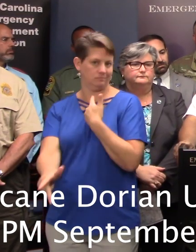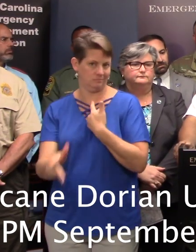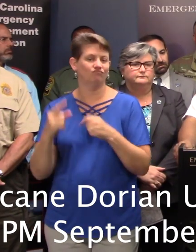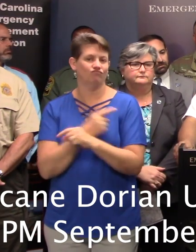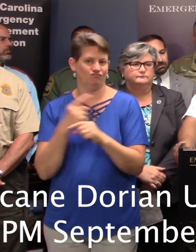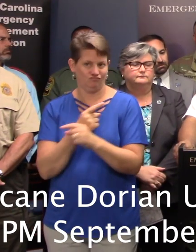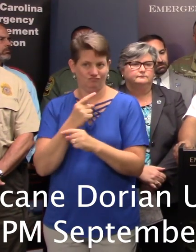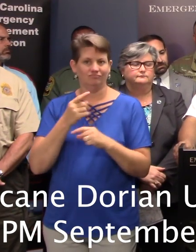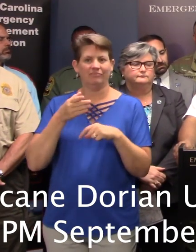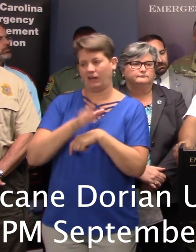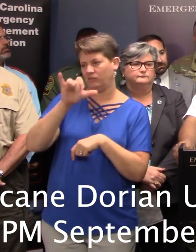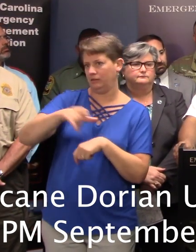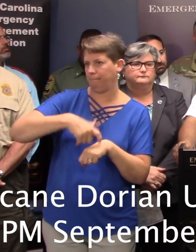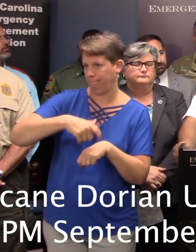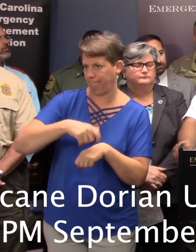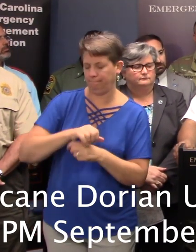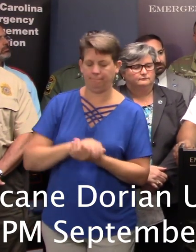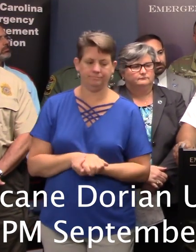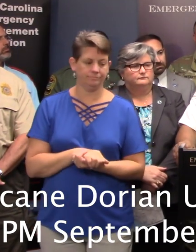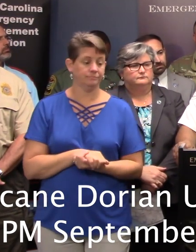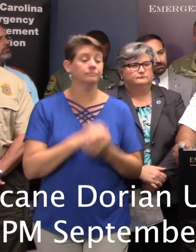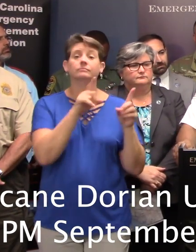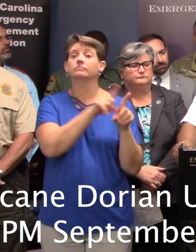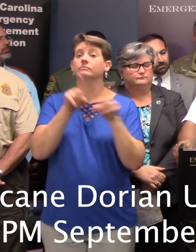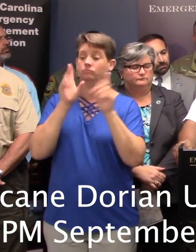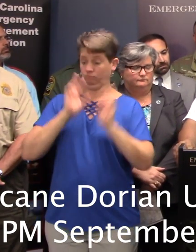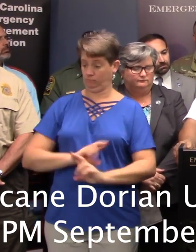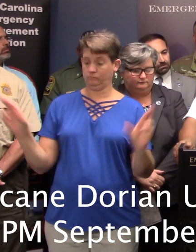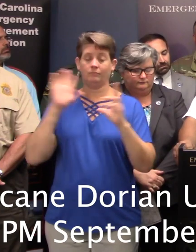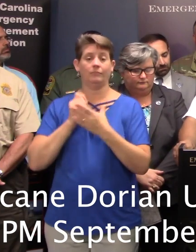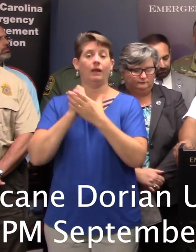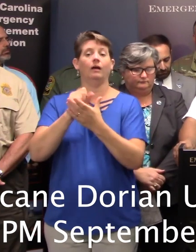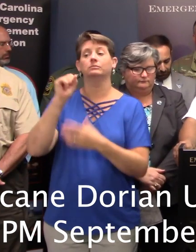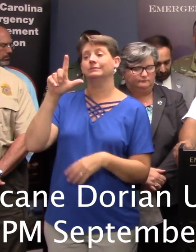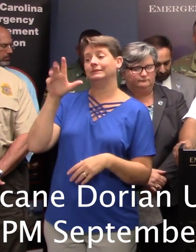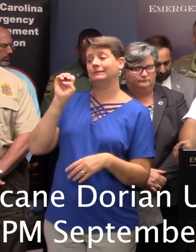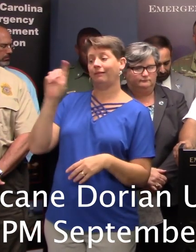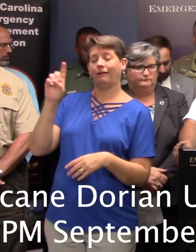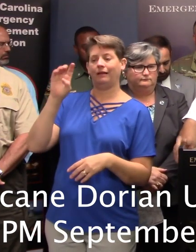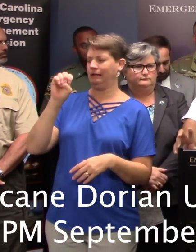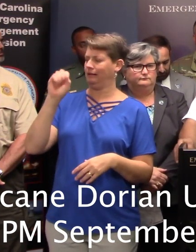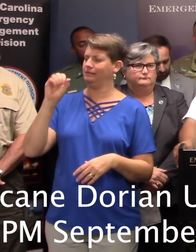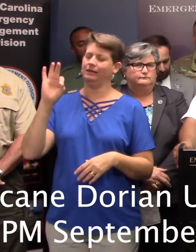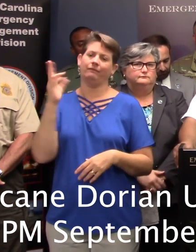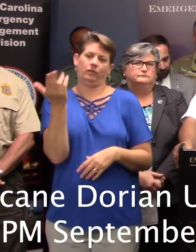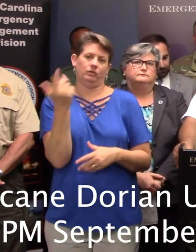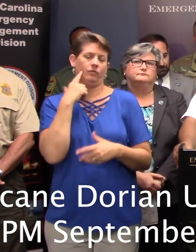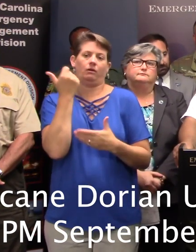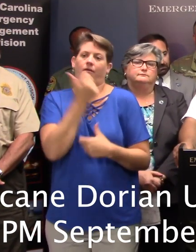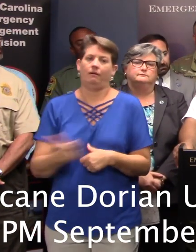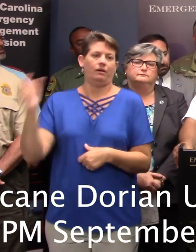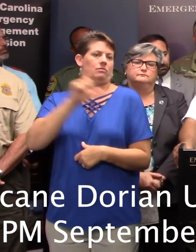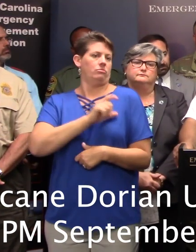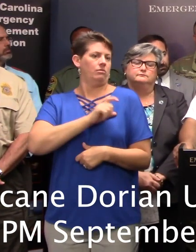We are also making preparations to assist SLED and ESF 13 regarding any law enforcement and security missions